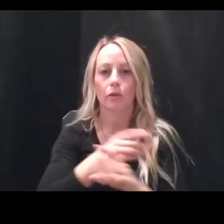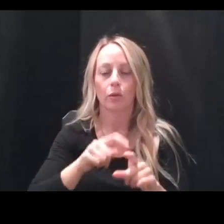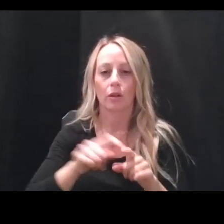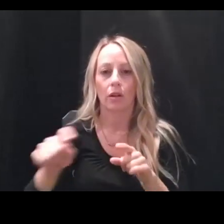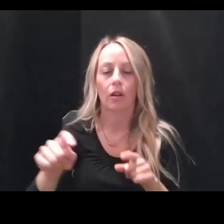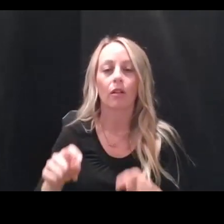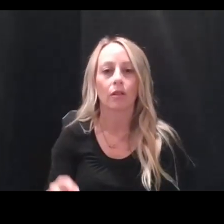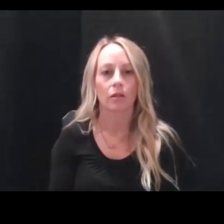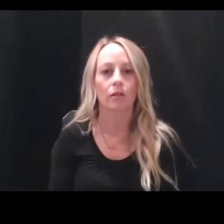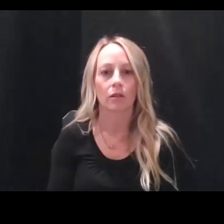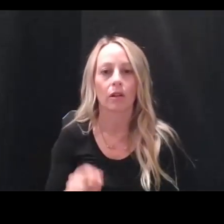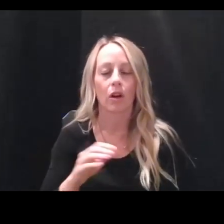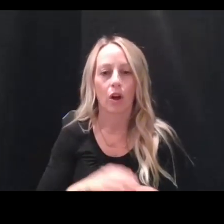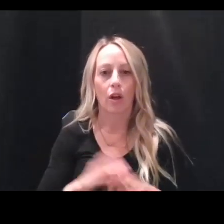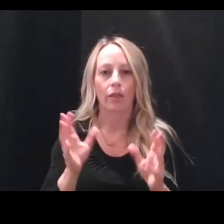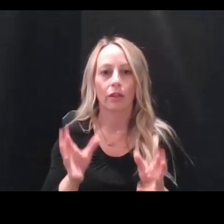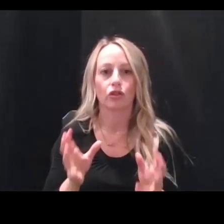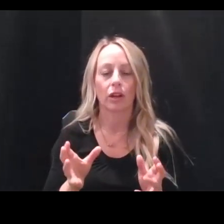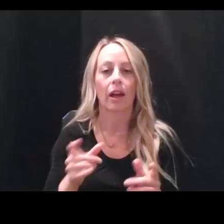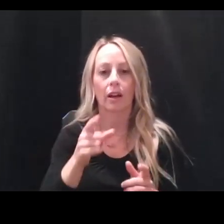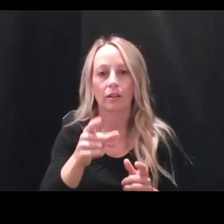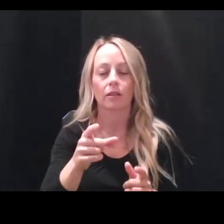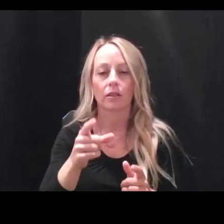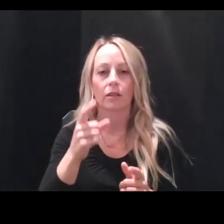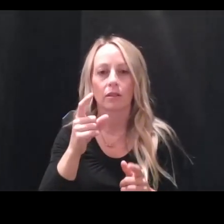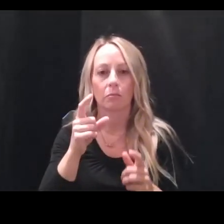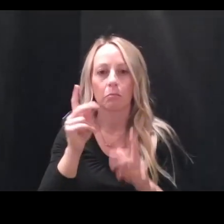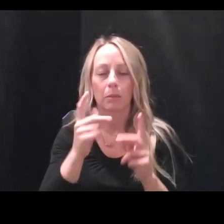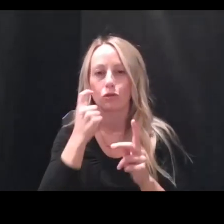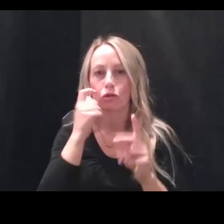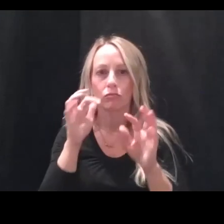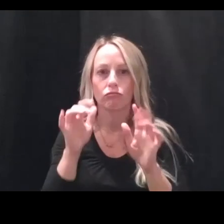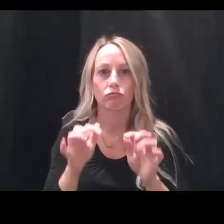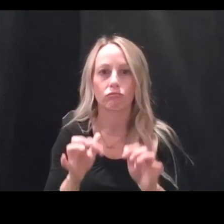on the chat relate to some of the information you just shared. So we'll go to those first.